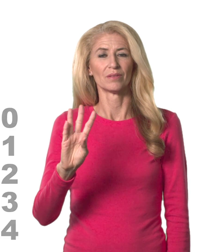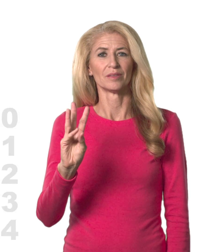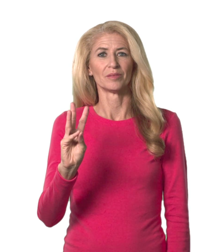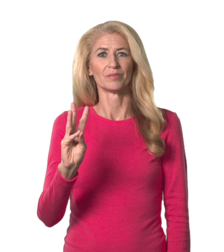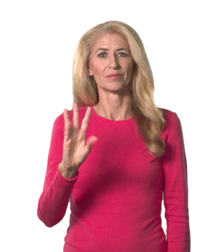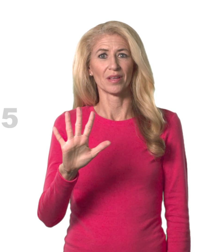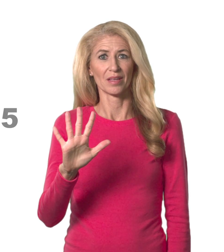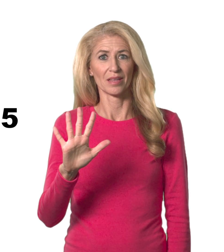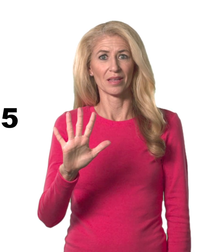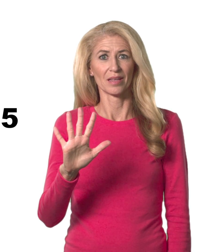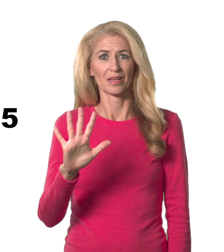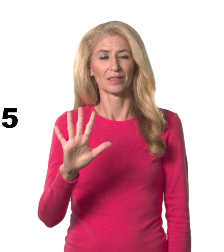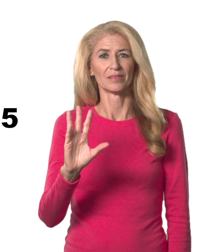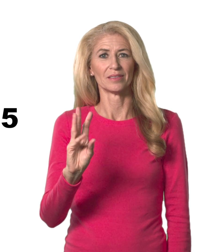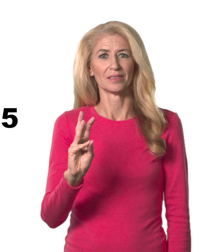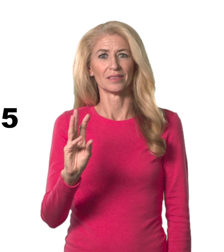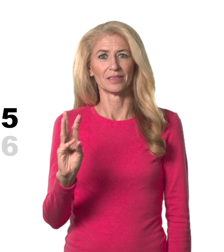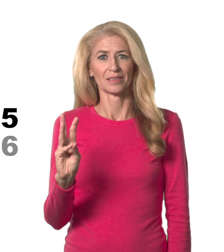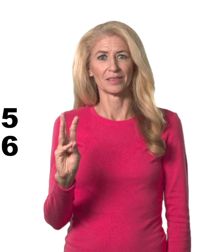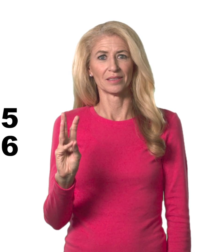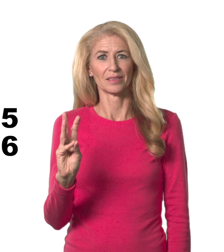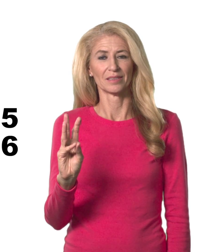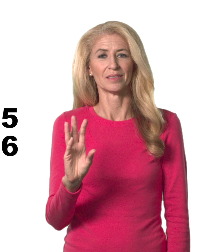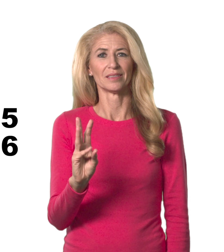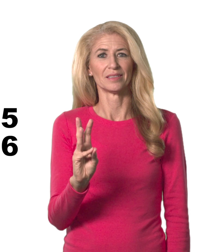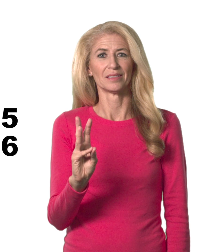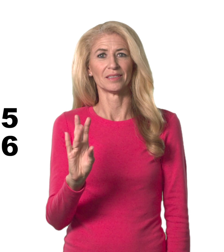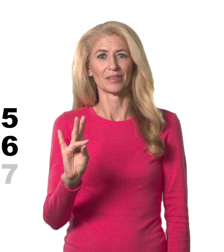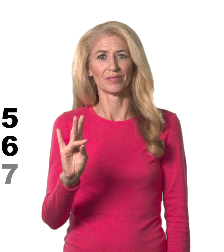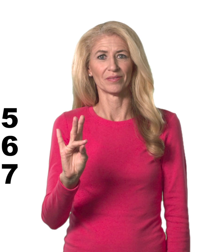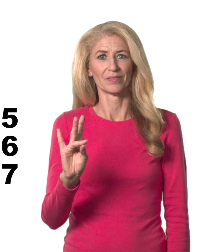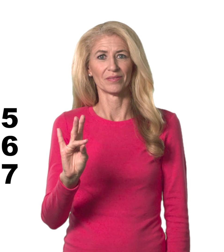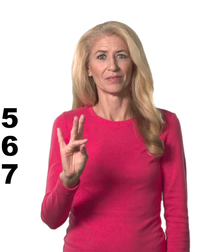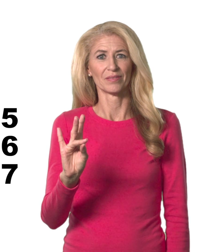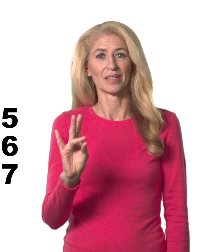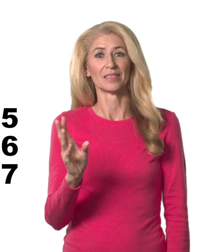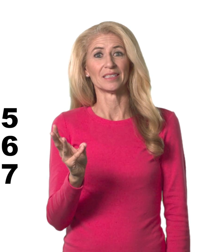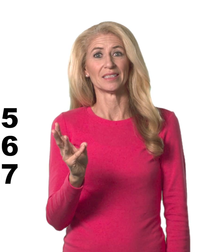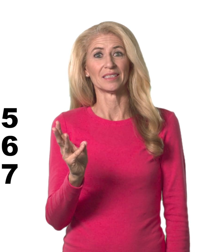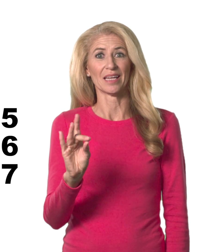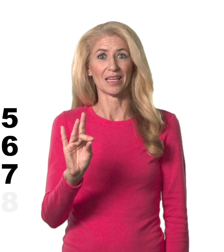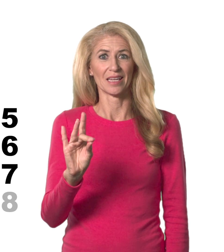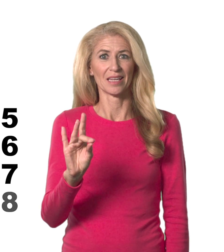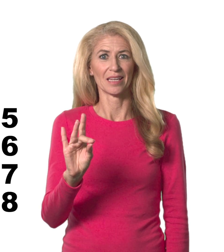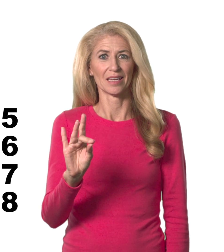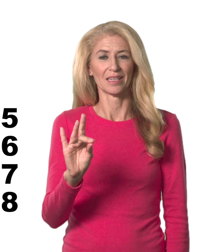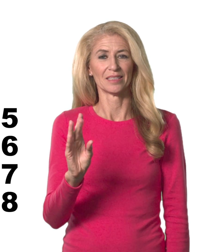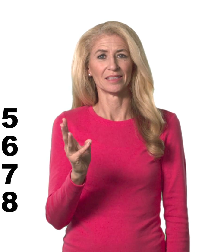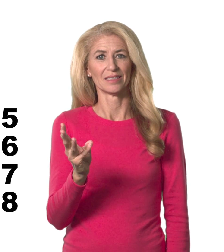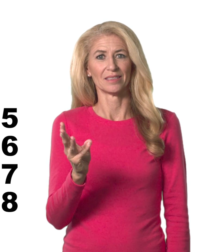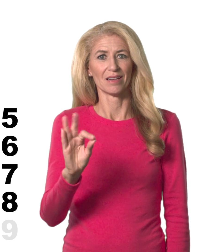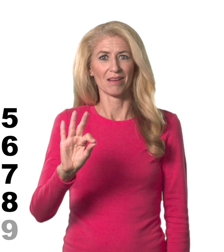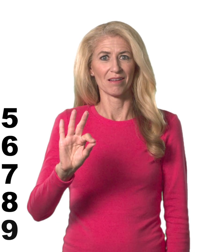65, 66, 67, 68, 69,